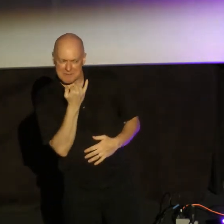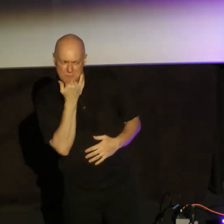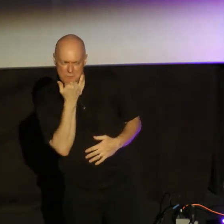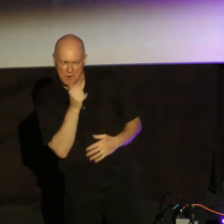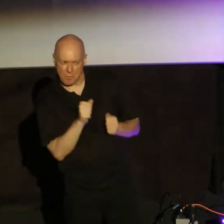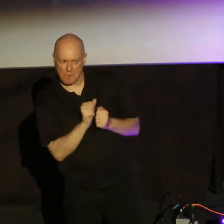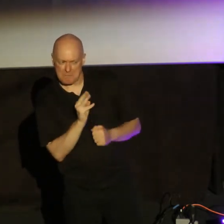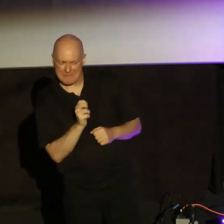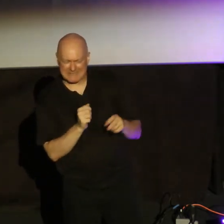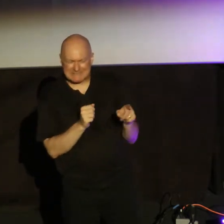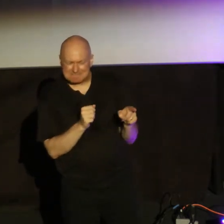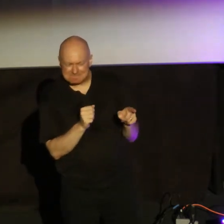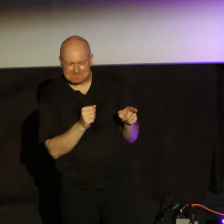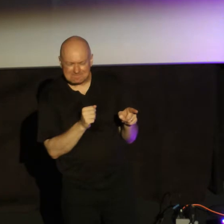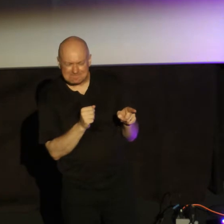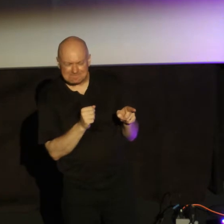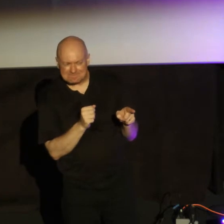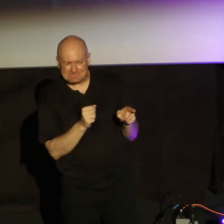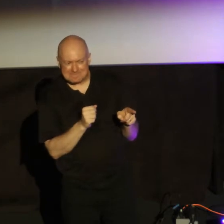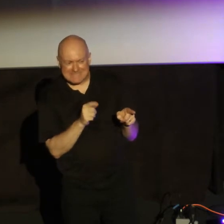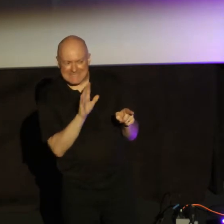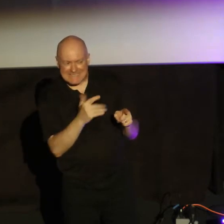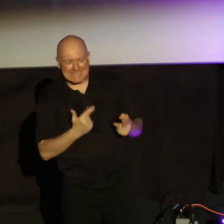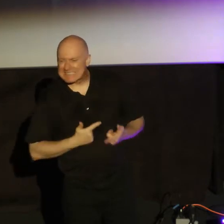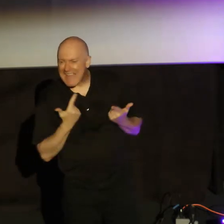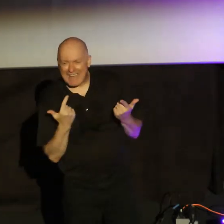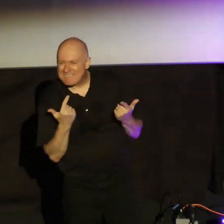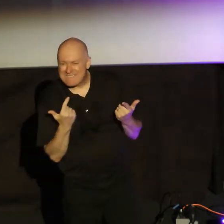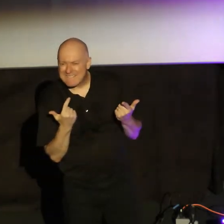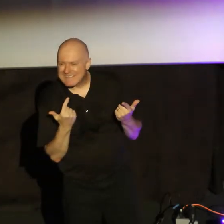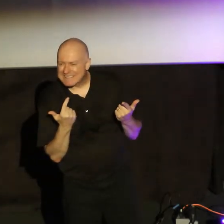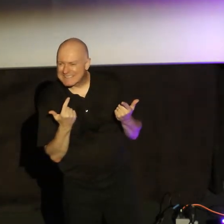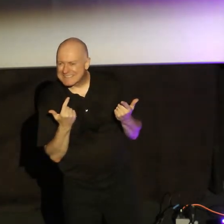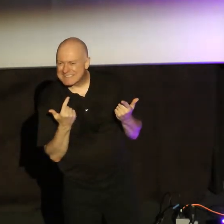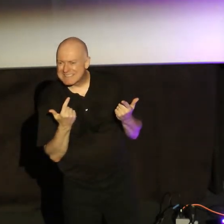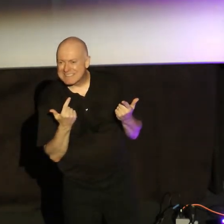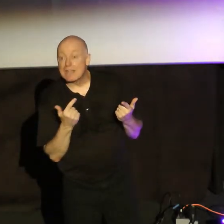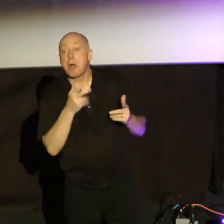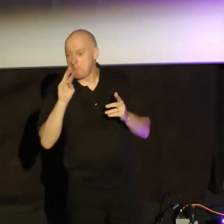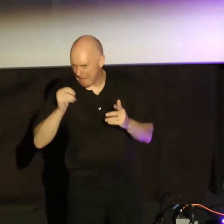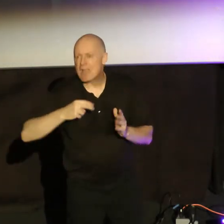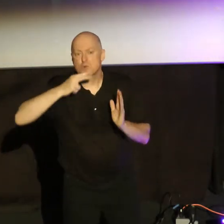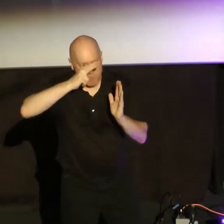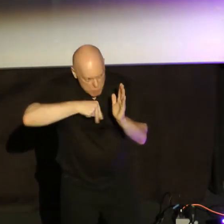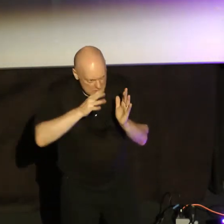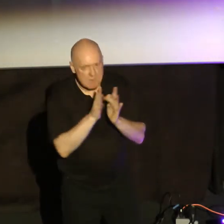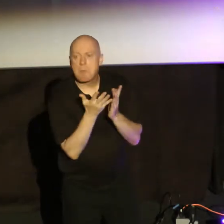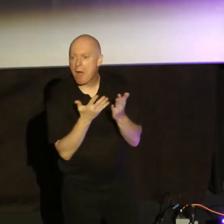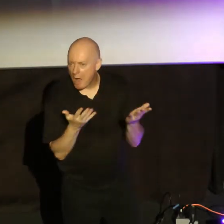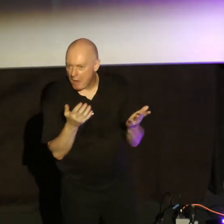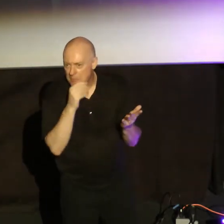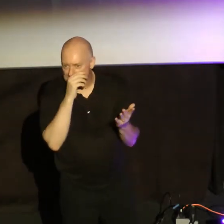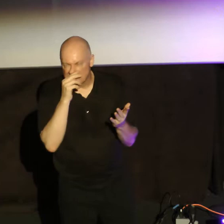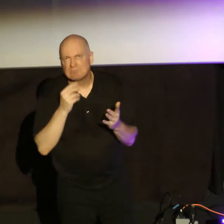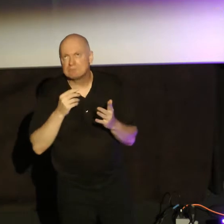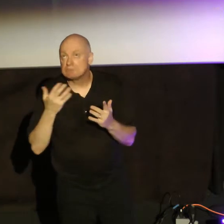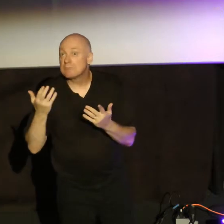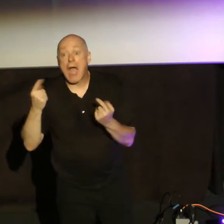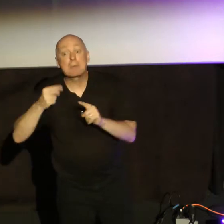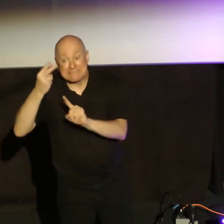concerned because of the fruit of his life. Now, Mike was reading his Bible. And this was now maybe only six months ago. He's reading his